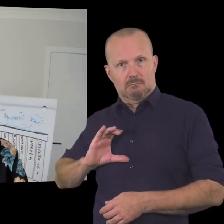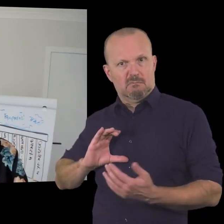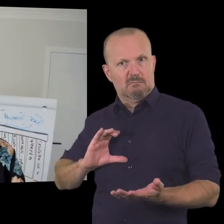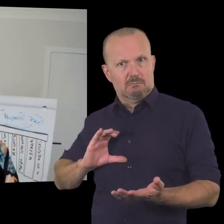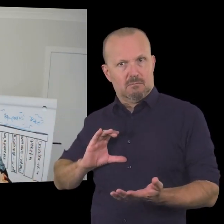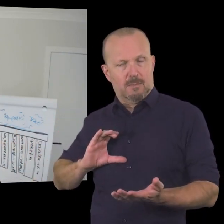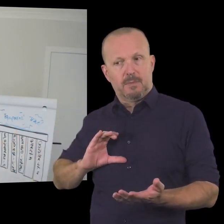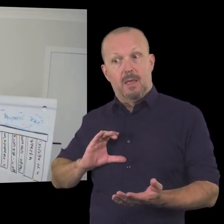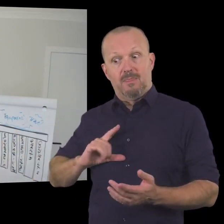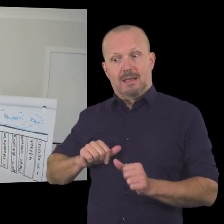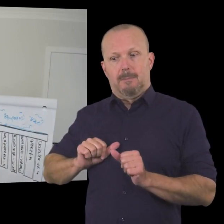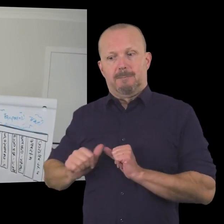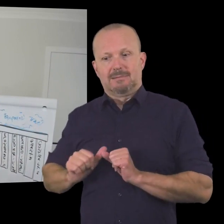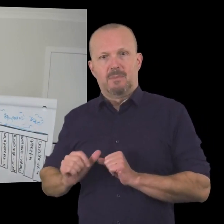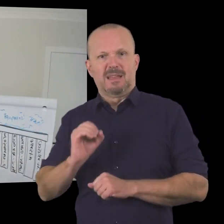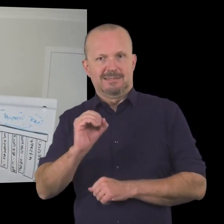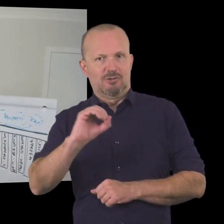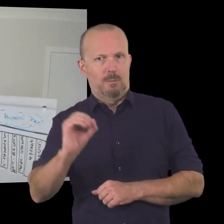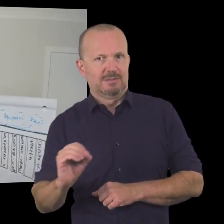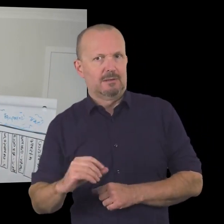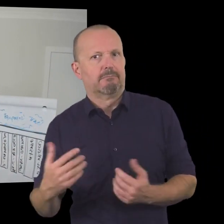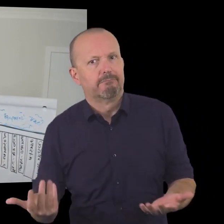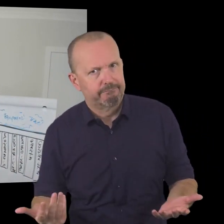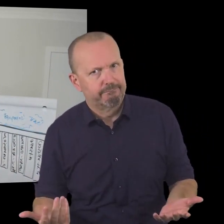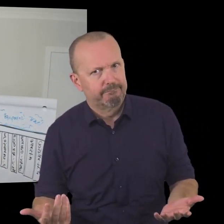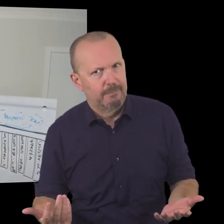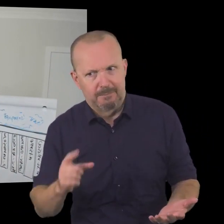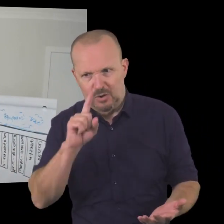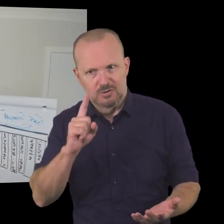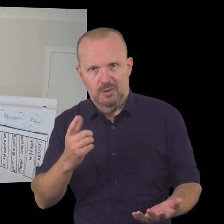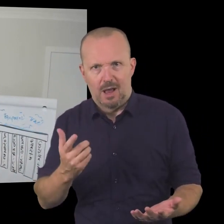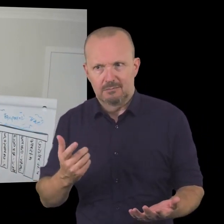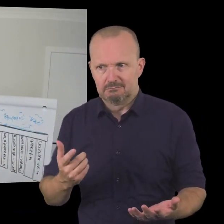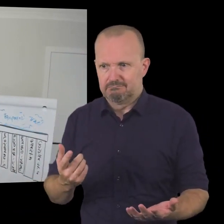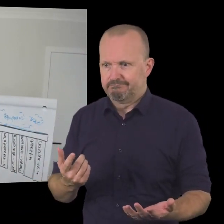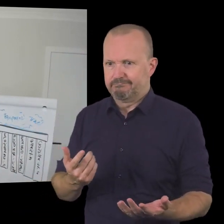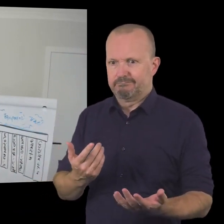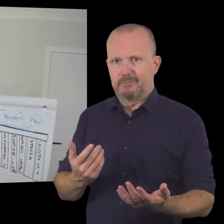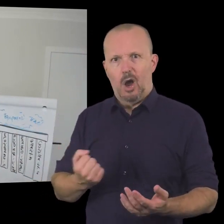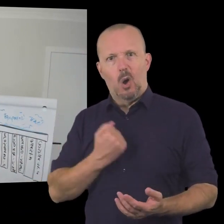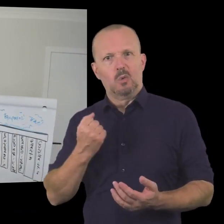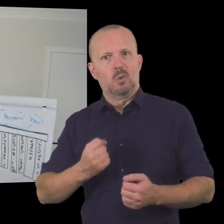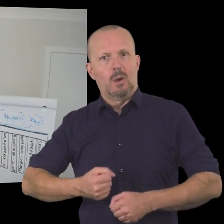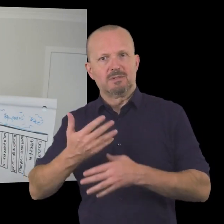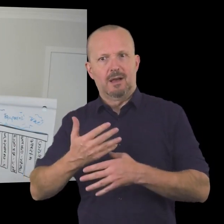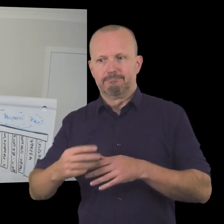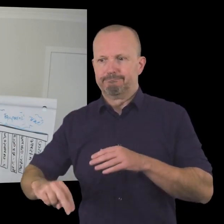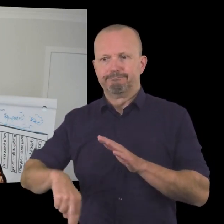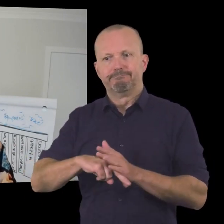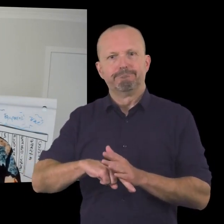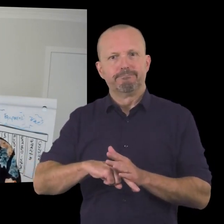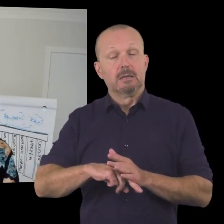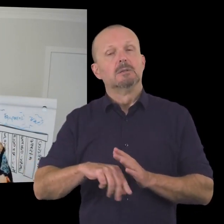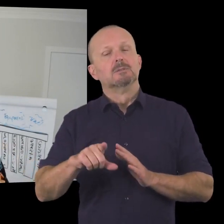an online platform is uh far more helpful than zero percent of funds raised because you can't do that through an